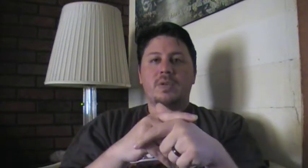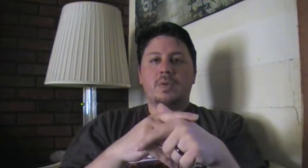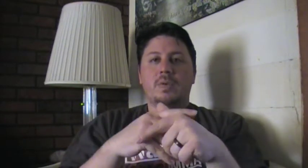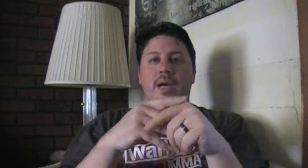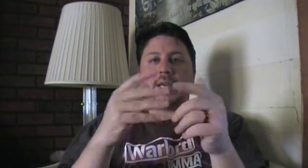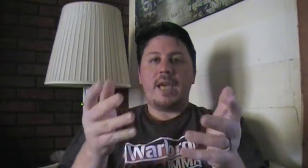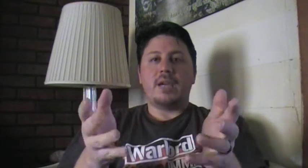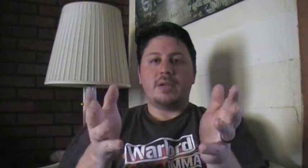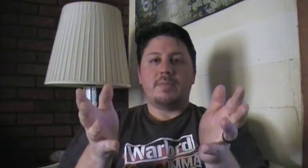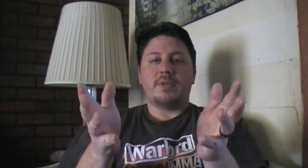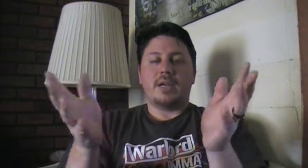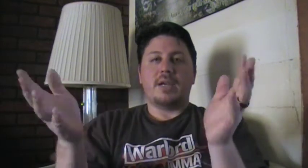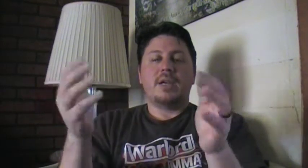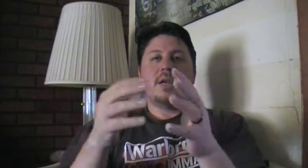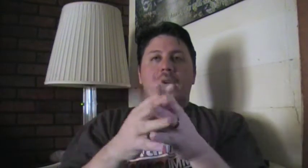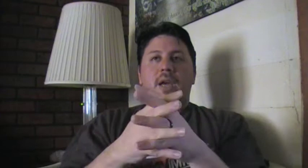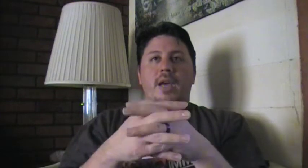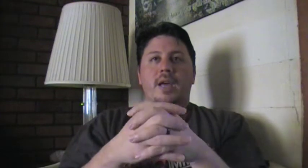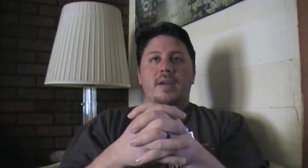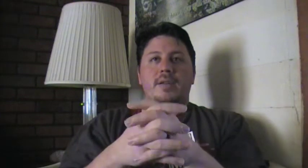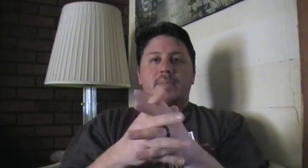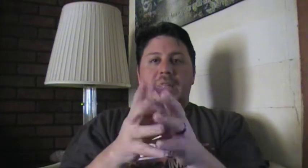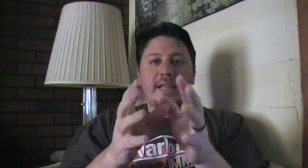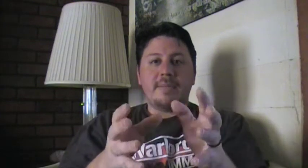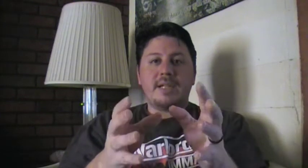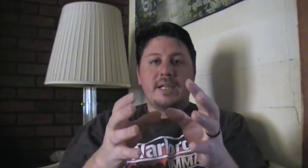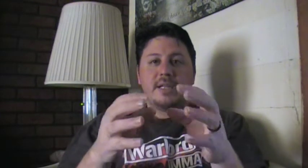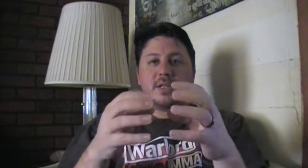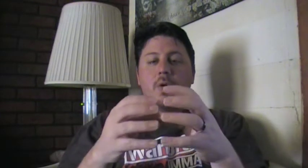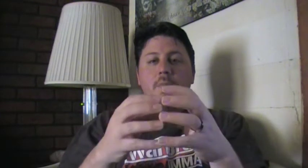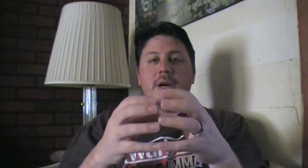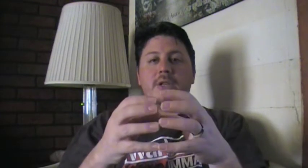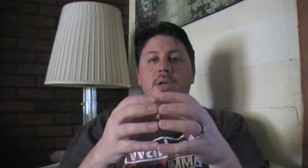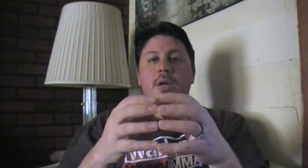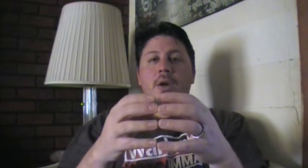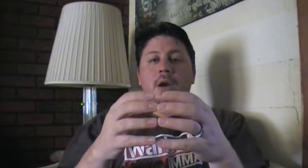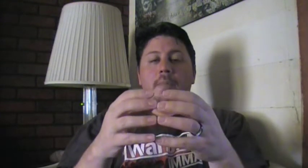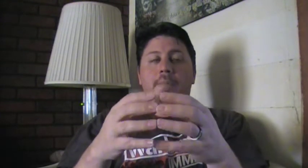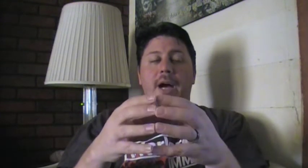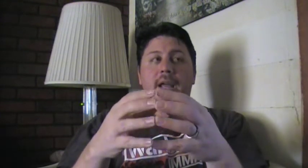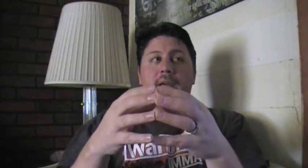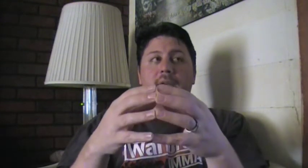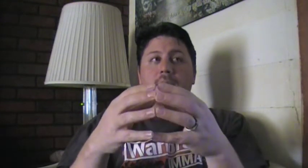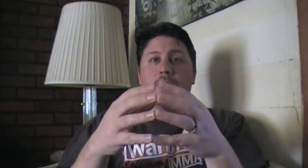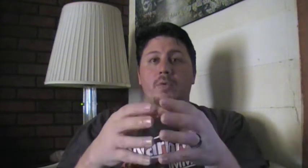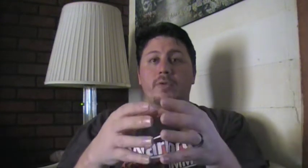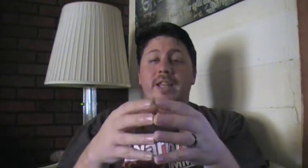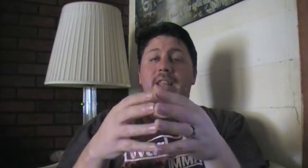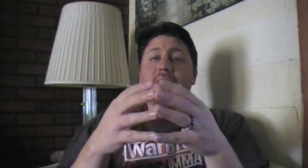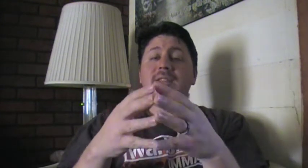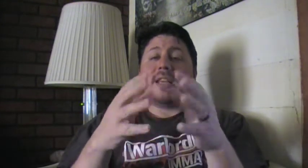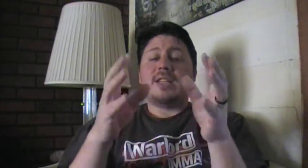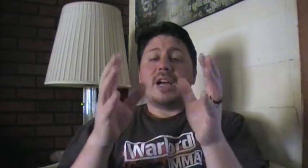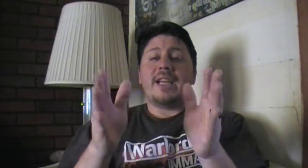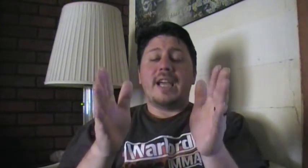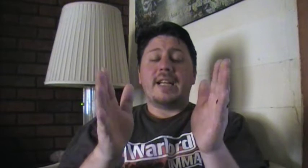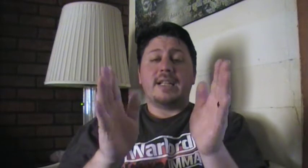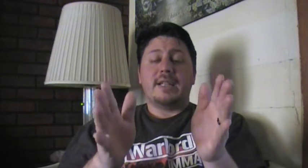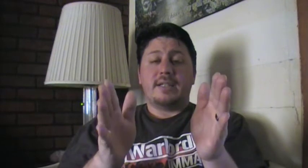a cage per se and be limited so much by rules. There is a gigantic list